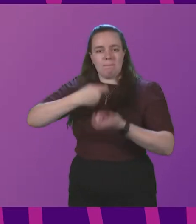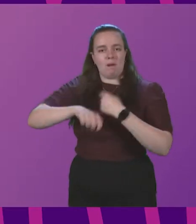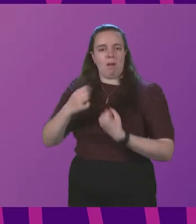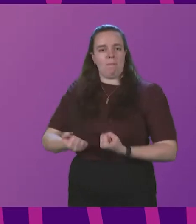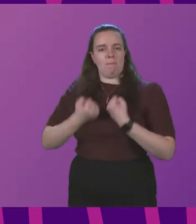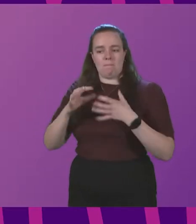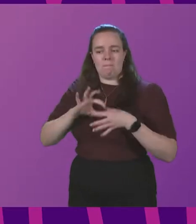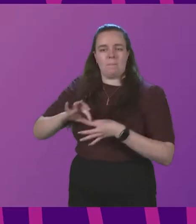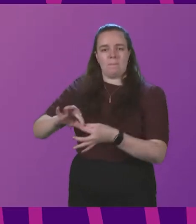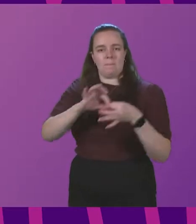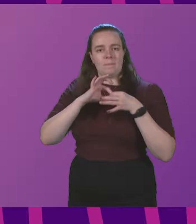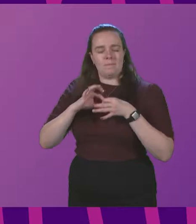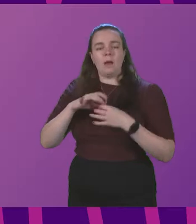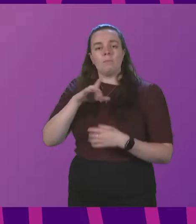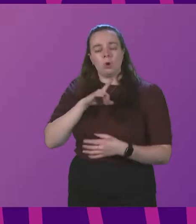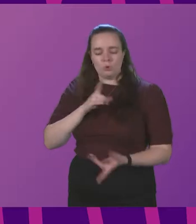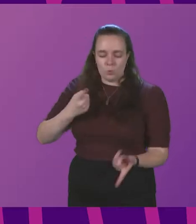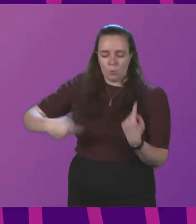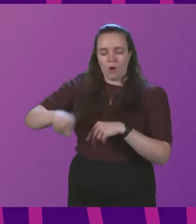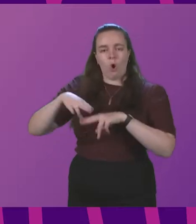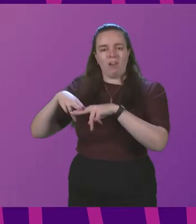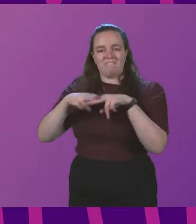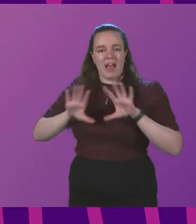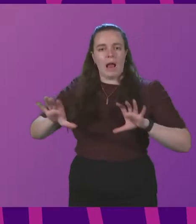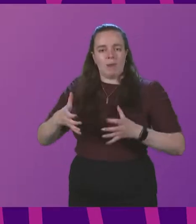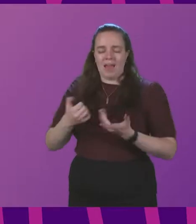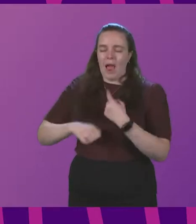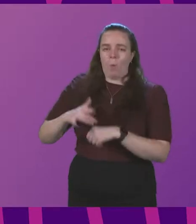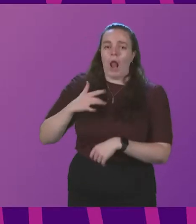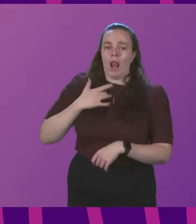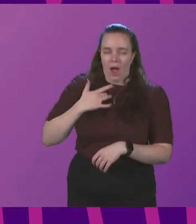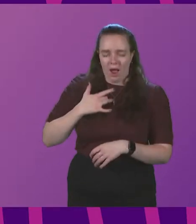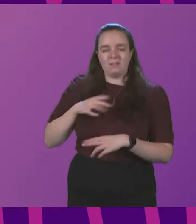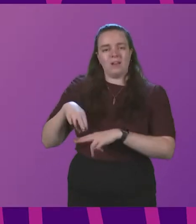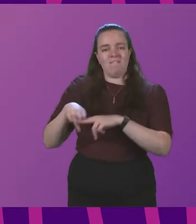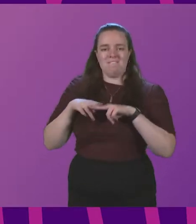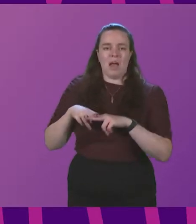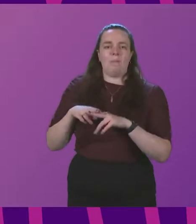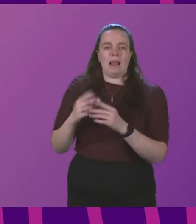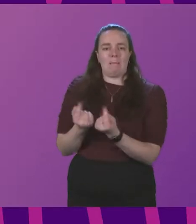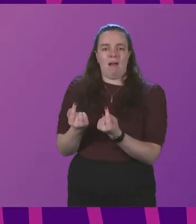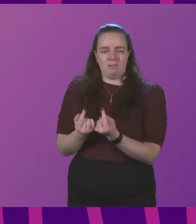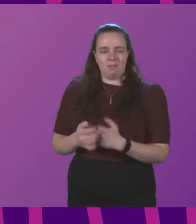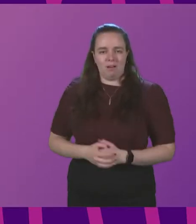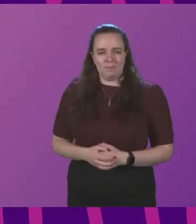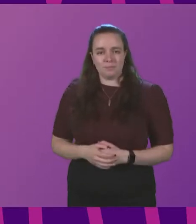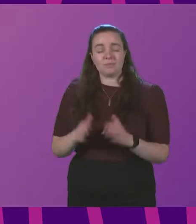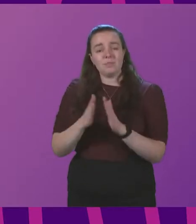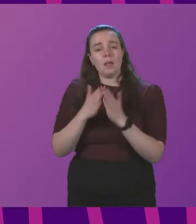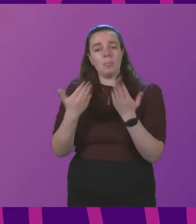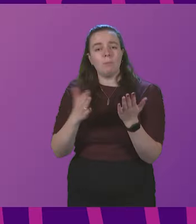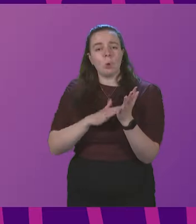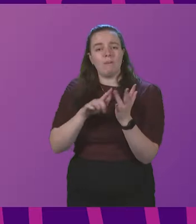own, because we are all family and our lives are a family matter. In the Book of Mormon,